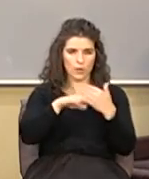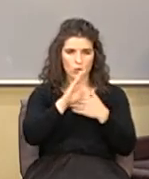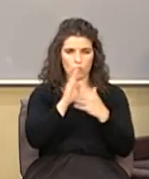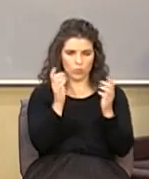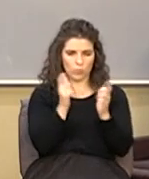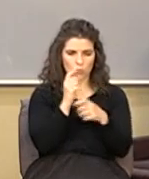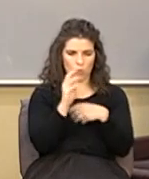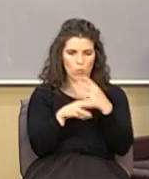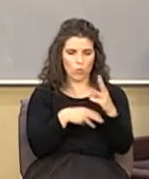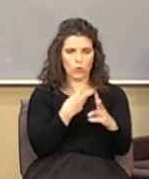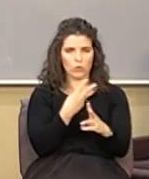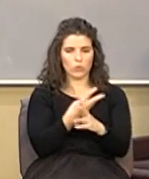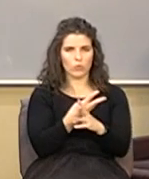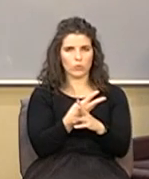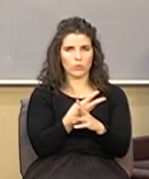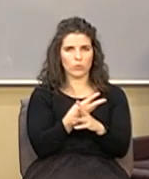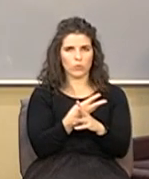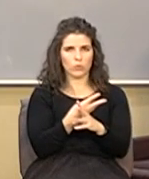world